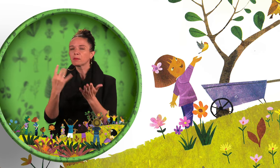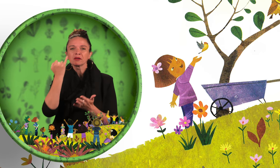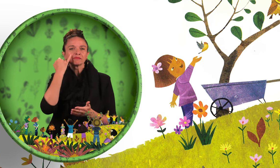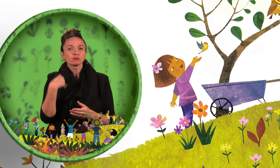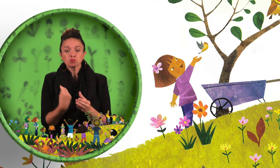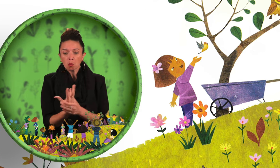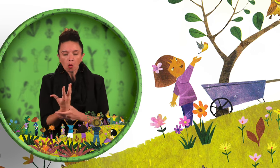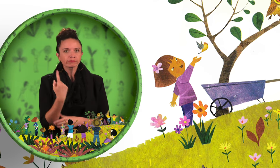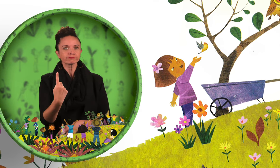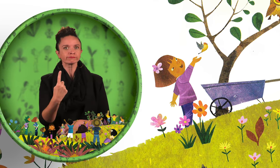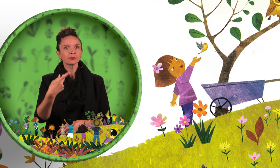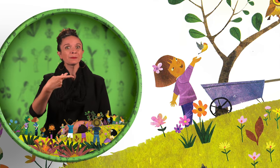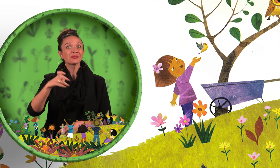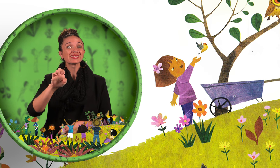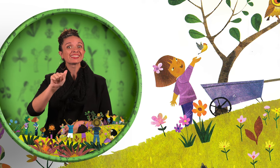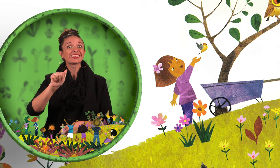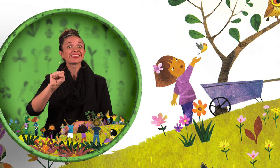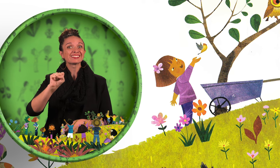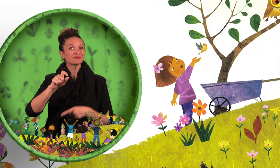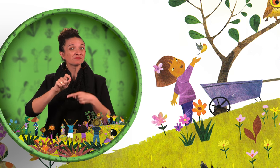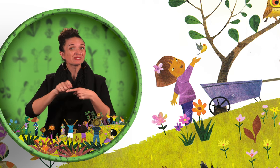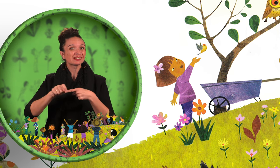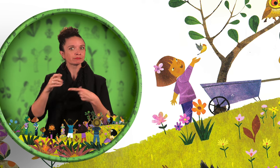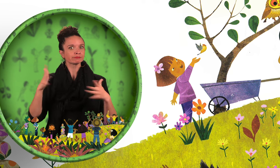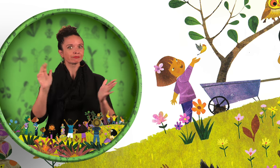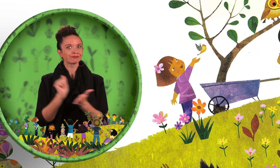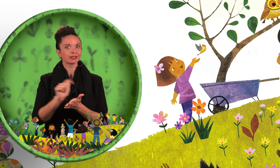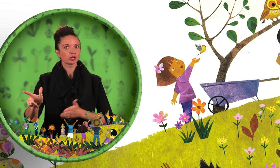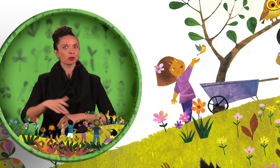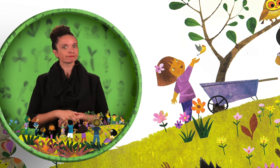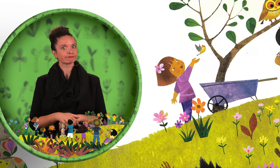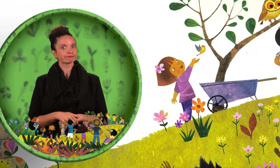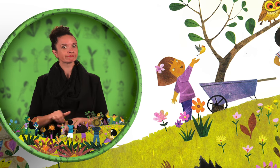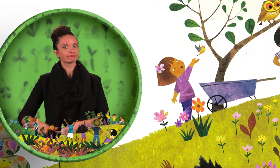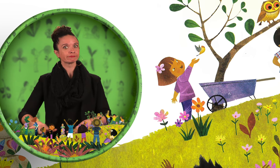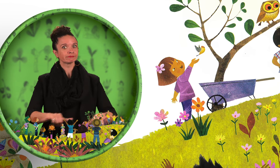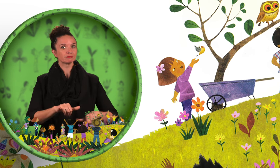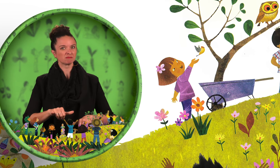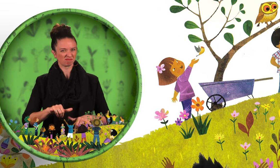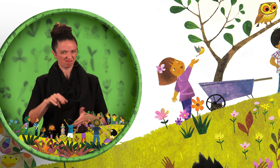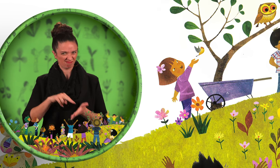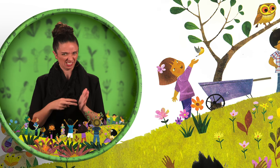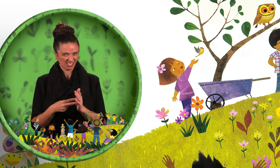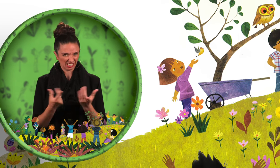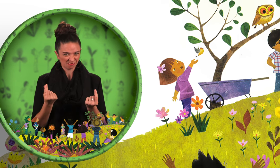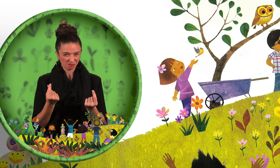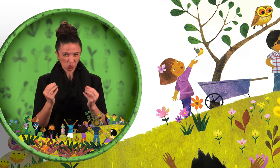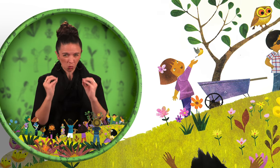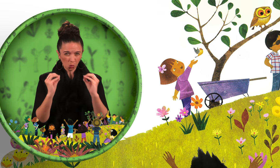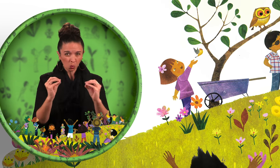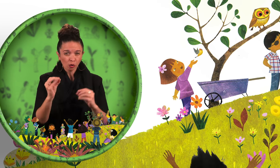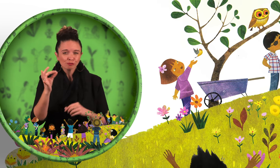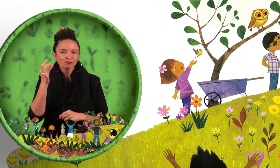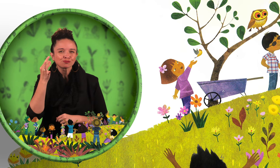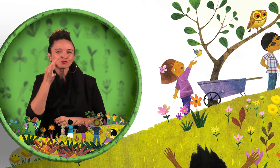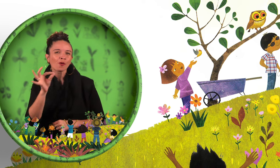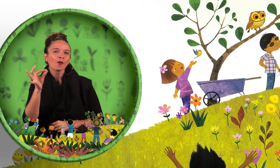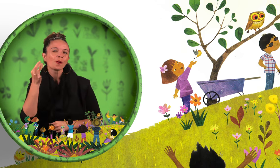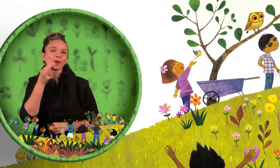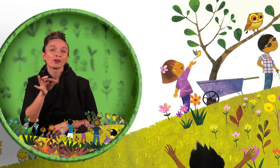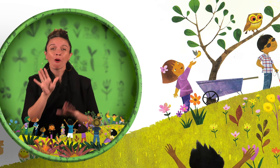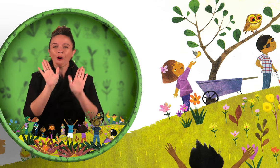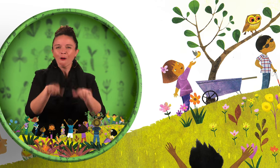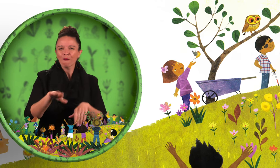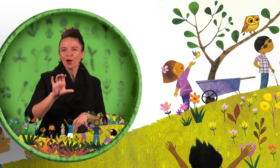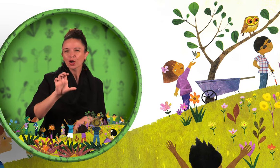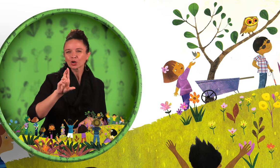That would mean no strawberries or cucumbers or carrots. It might also